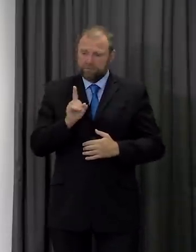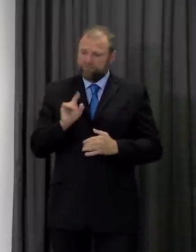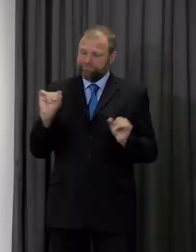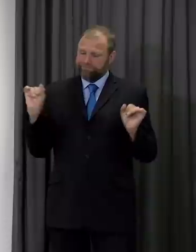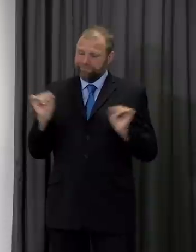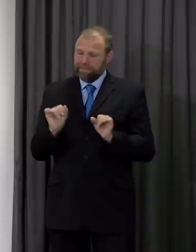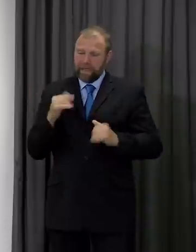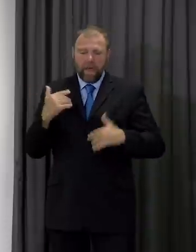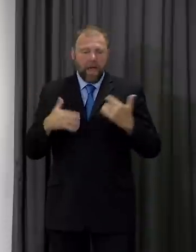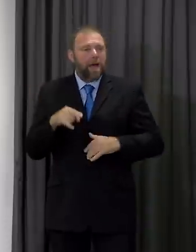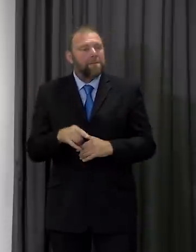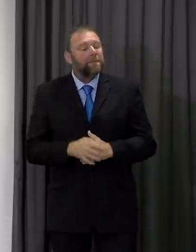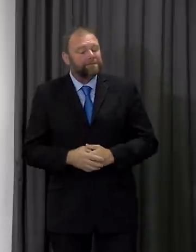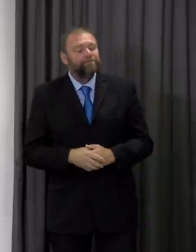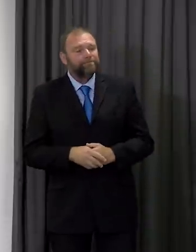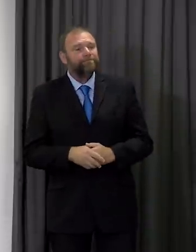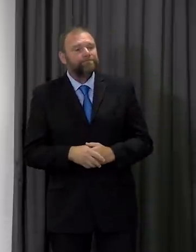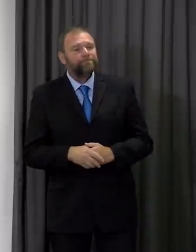place right across the country